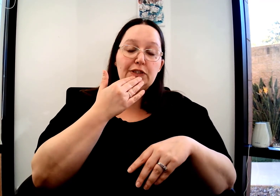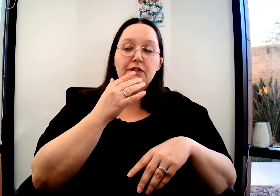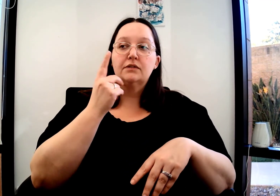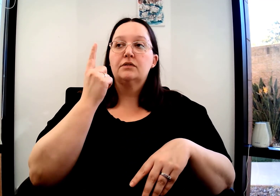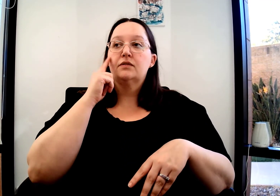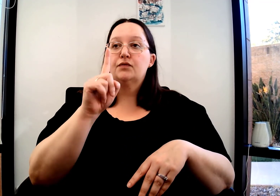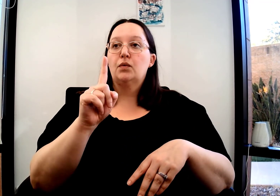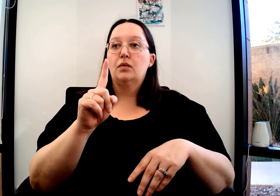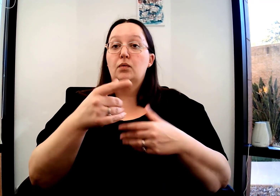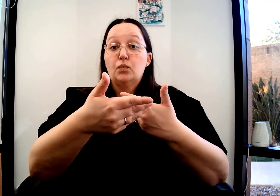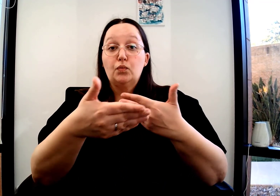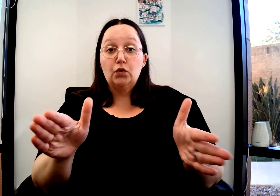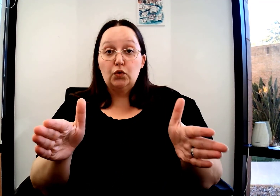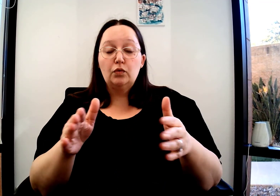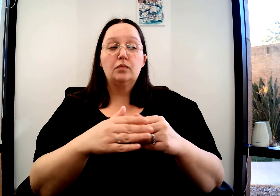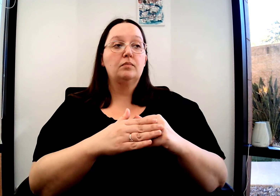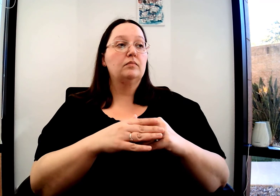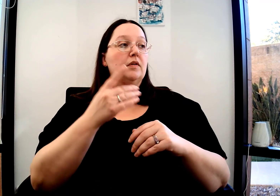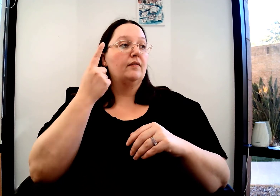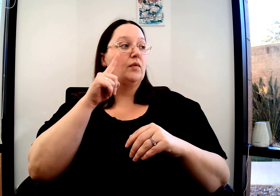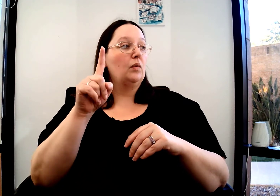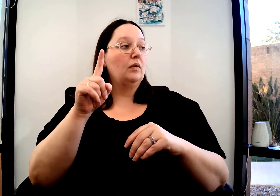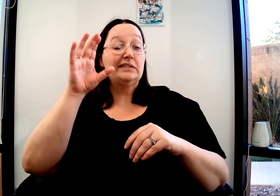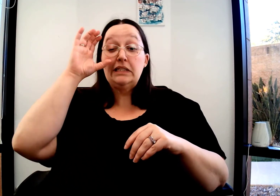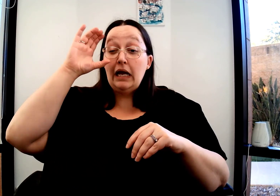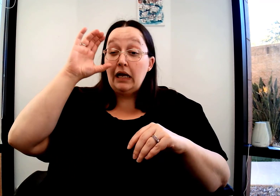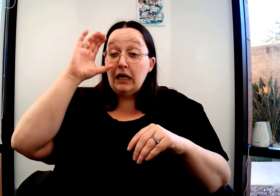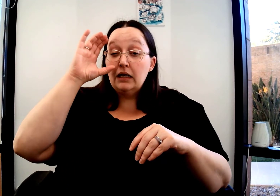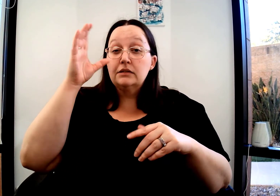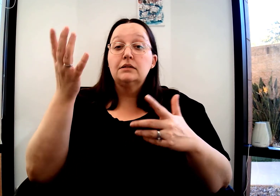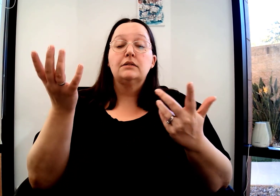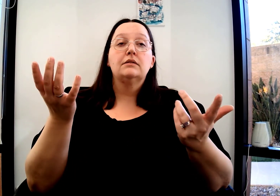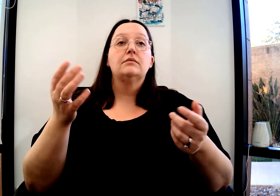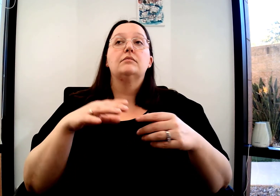This sign is used for colors, for a room, for the sun.